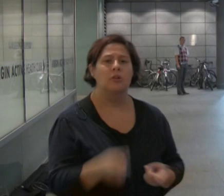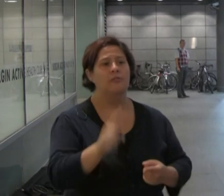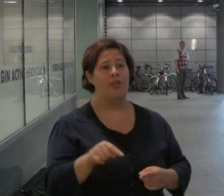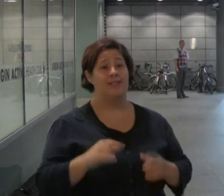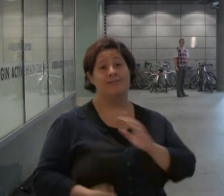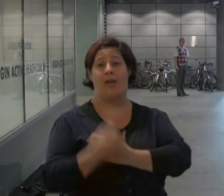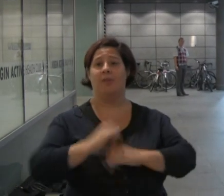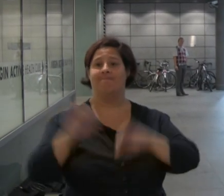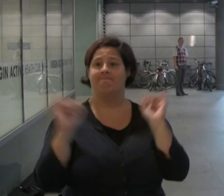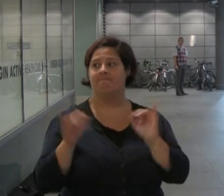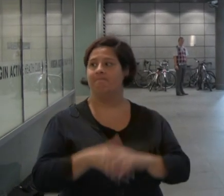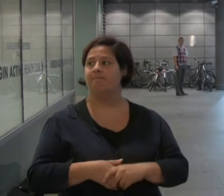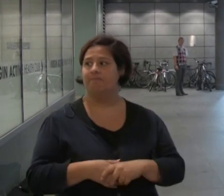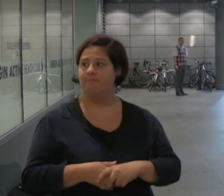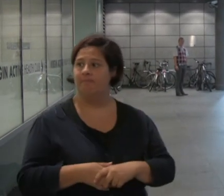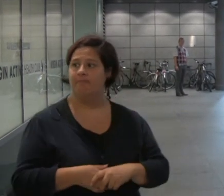terrible.